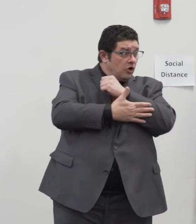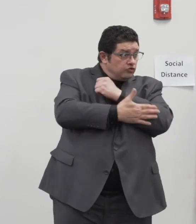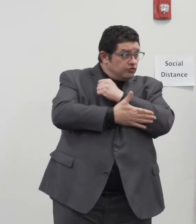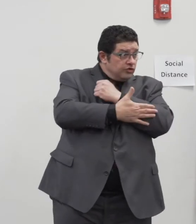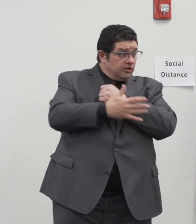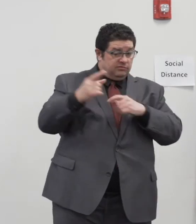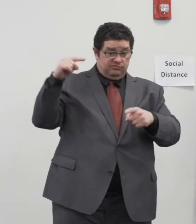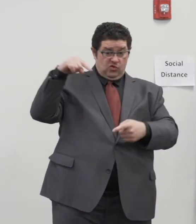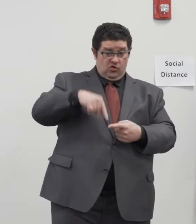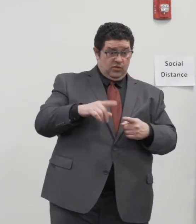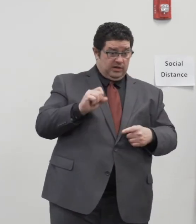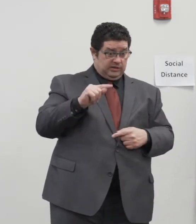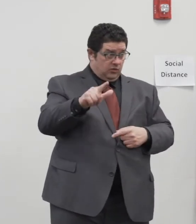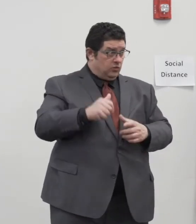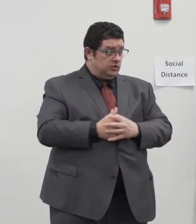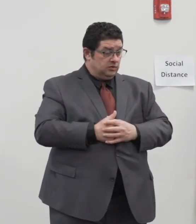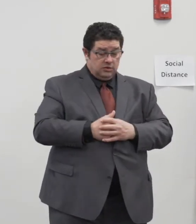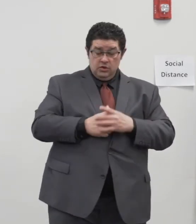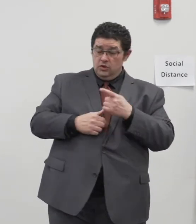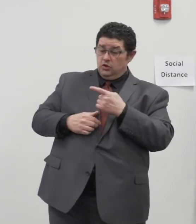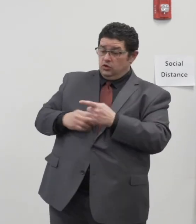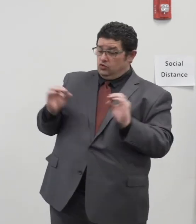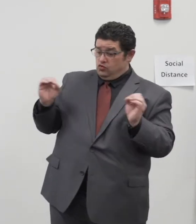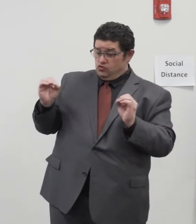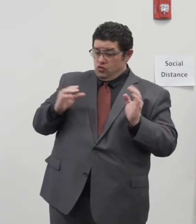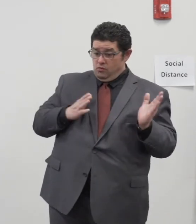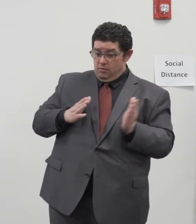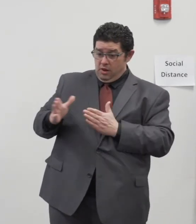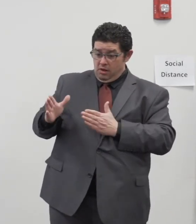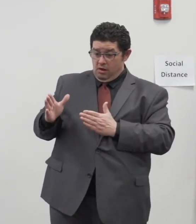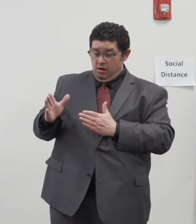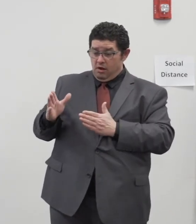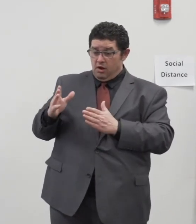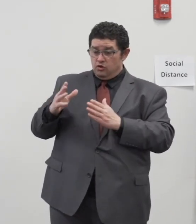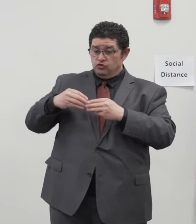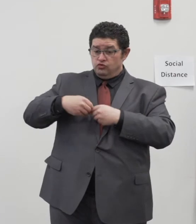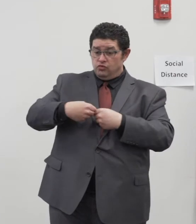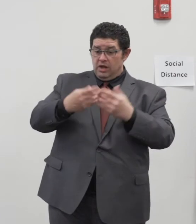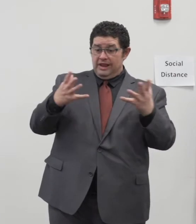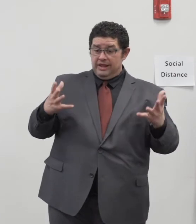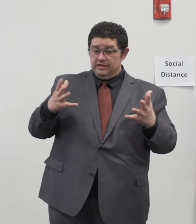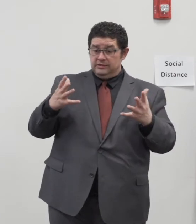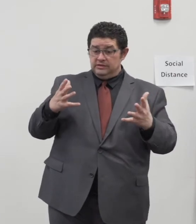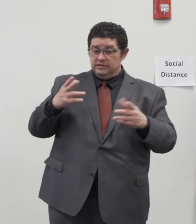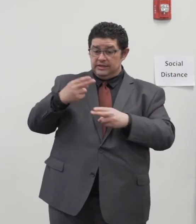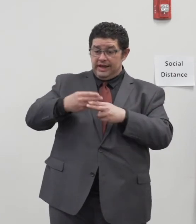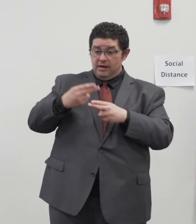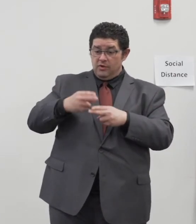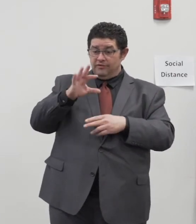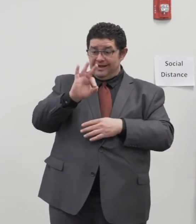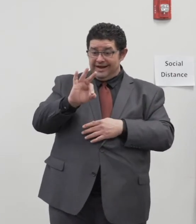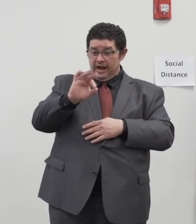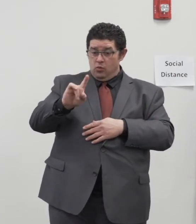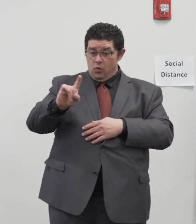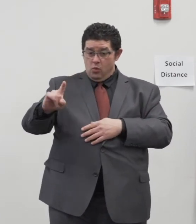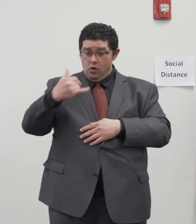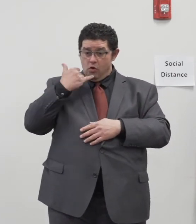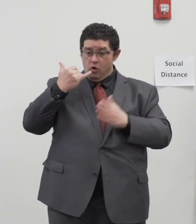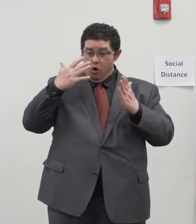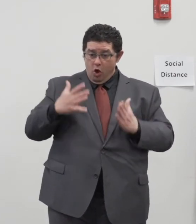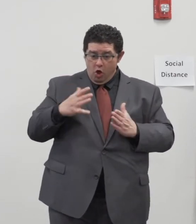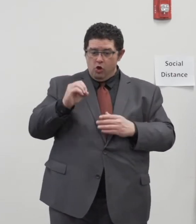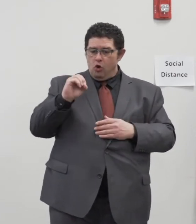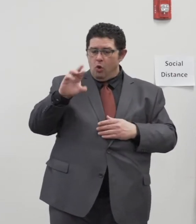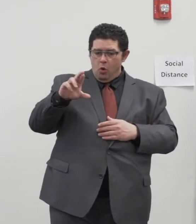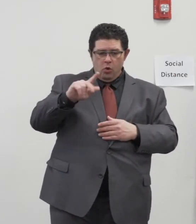plans then to along those same lines release the names of a 911 caller or a tipster about a shooting or